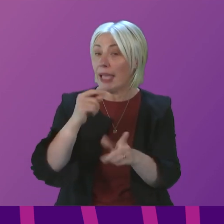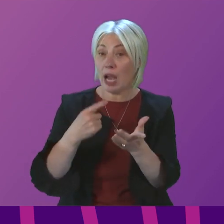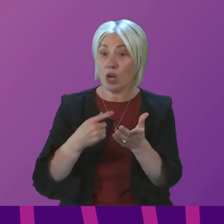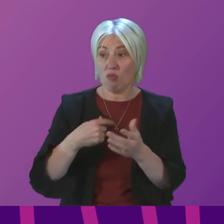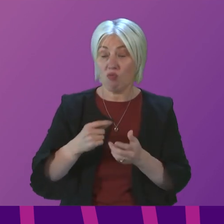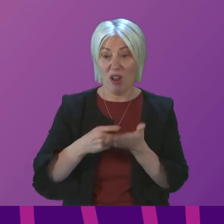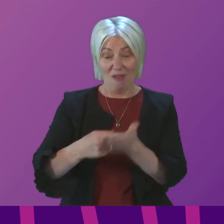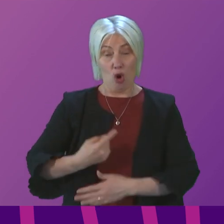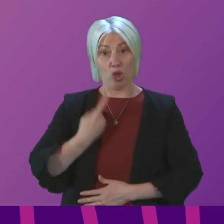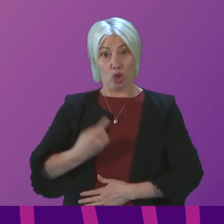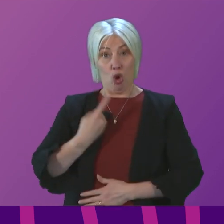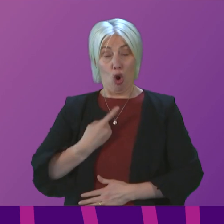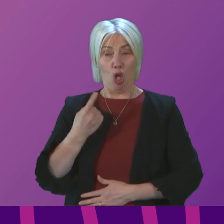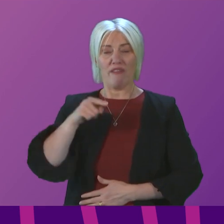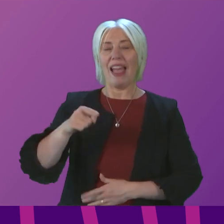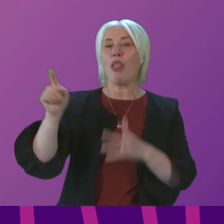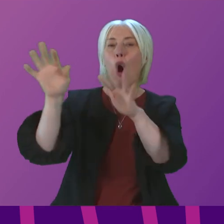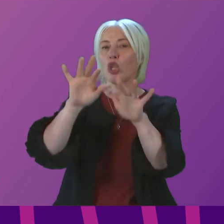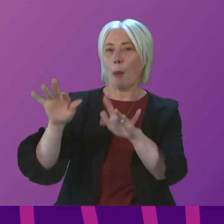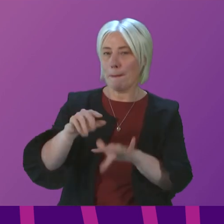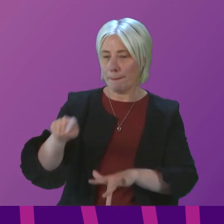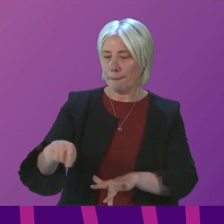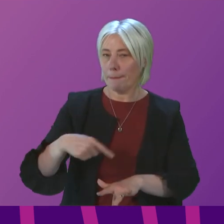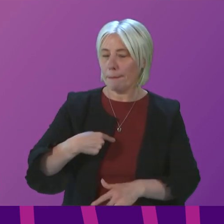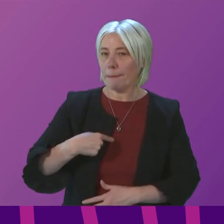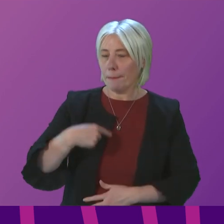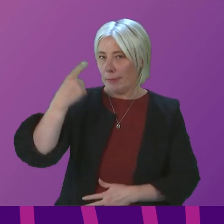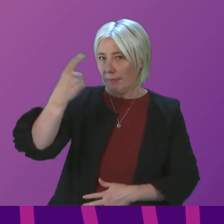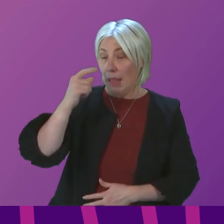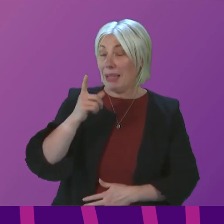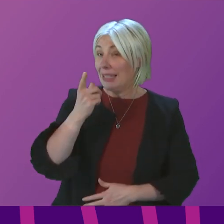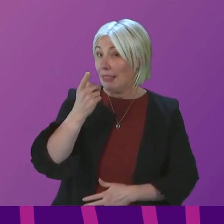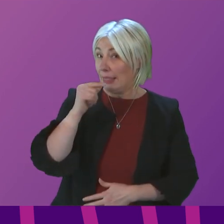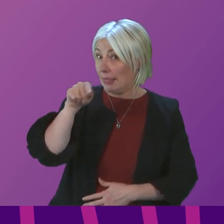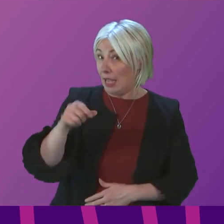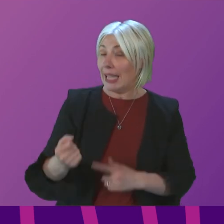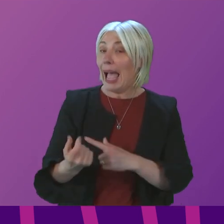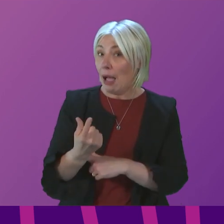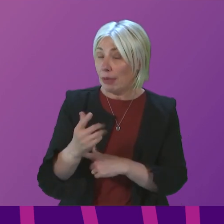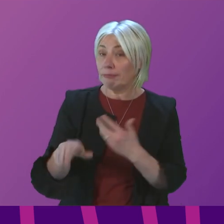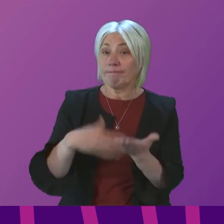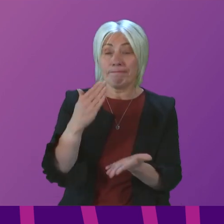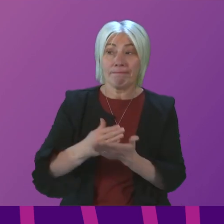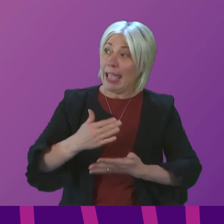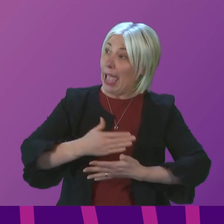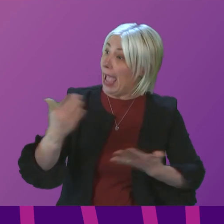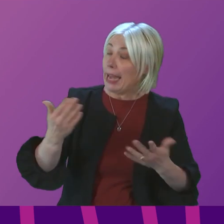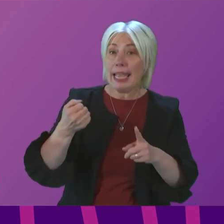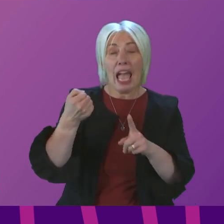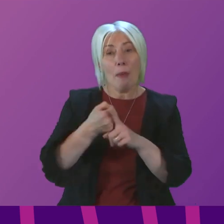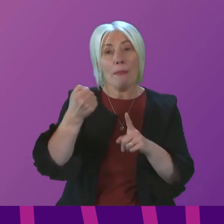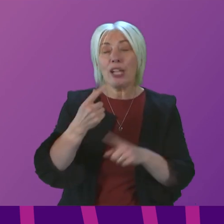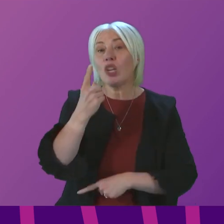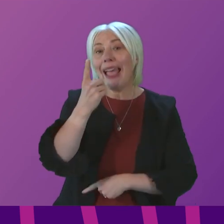resumed in the autumn of this year. We consider that that will enable that to happen while ensuring that any impact on the